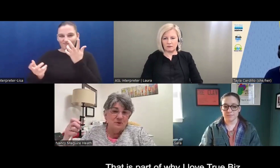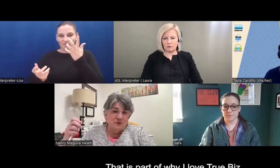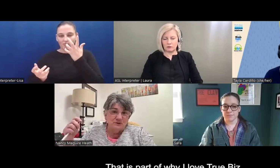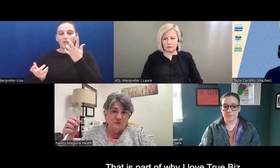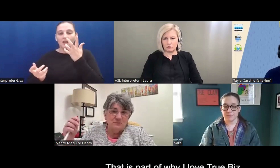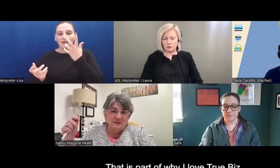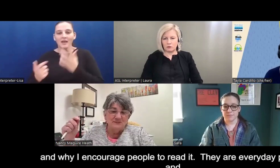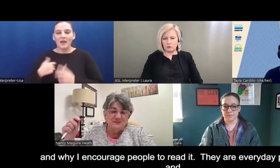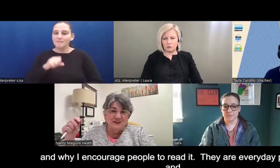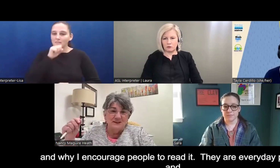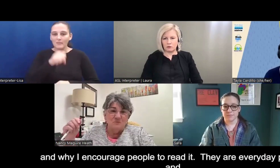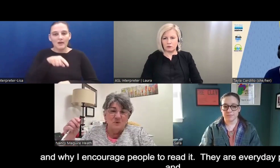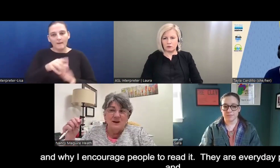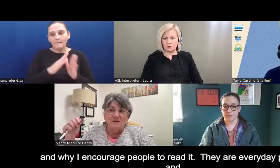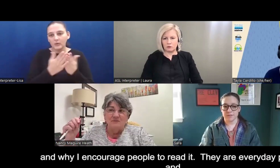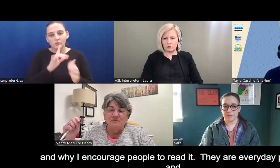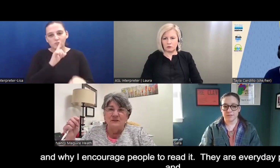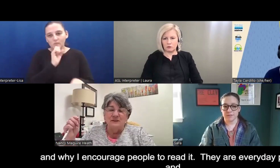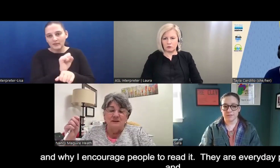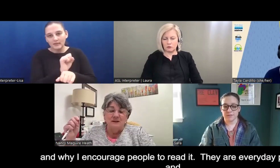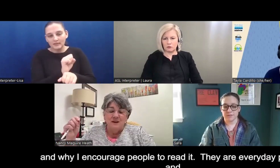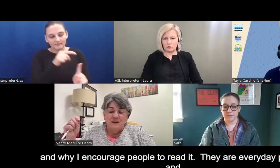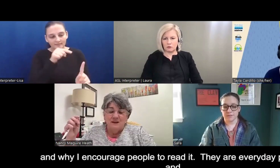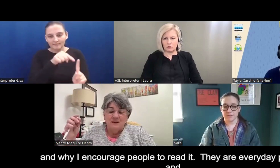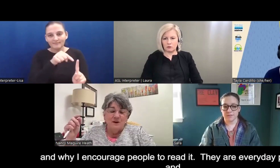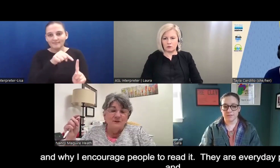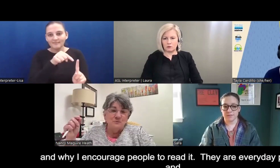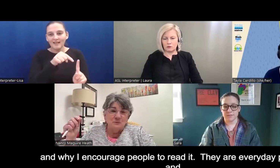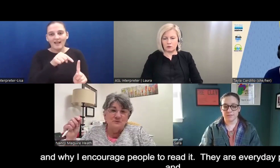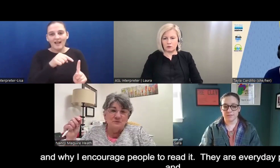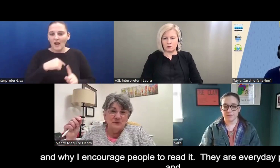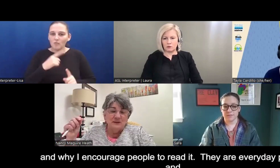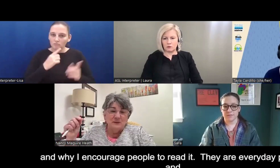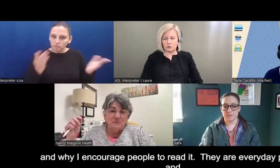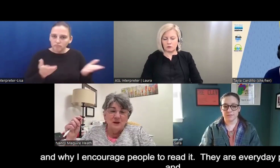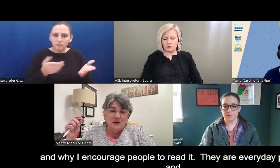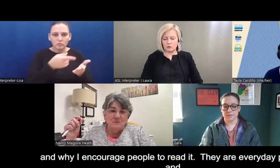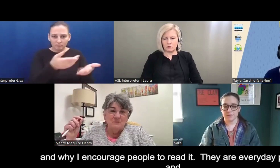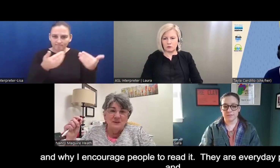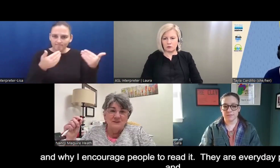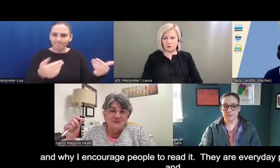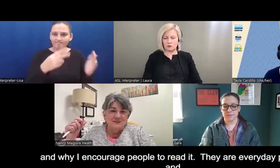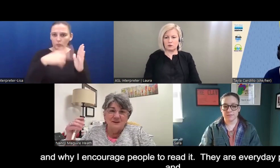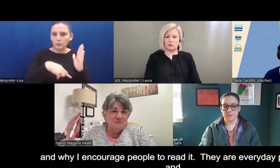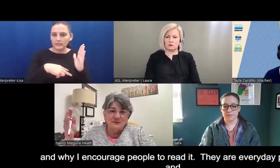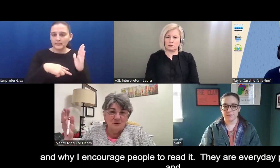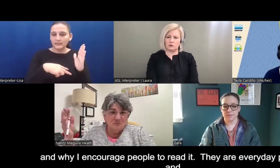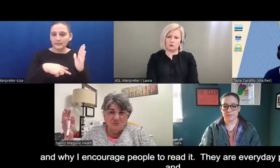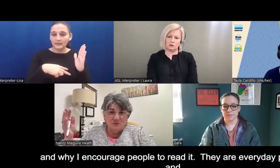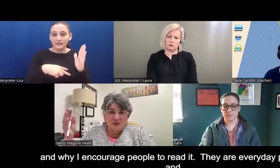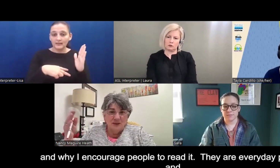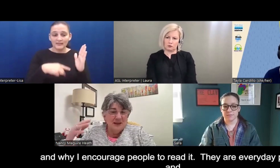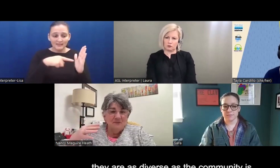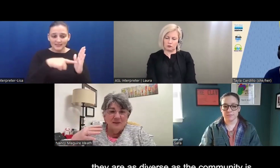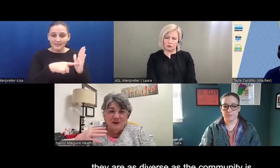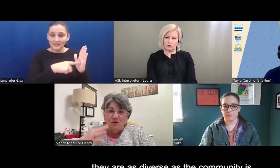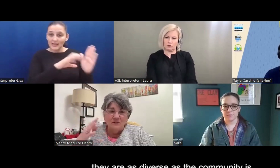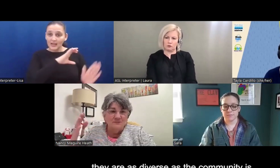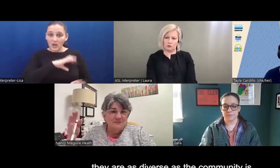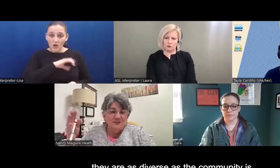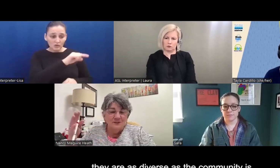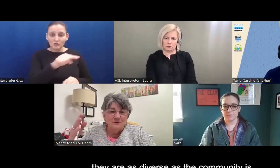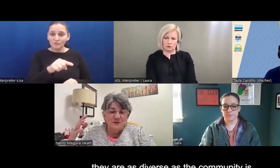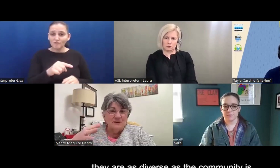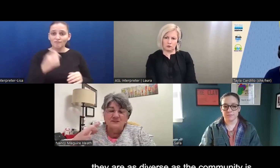this book, True Biz, and why I really encourage people to read it, because they're everyday people. And they